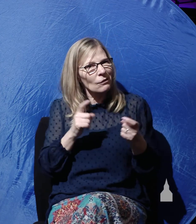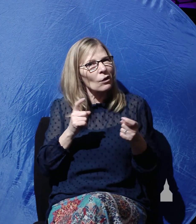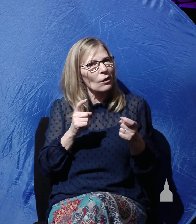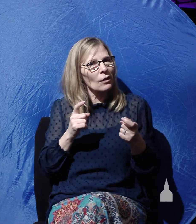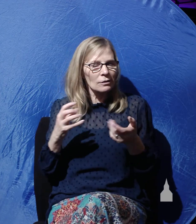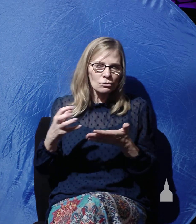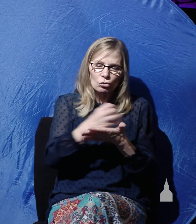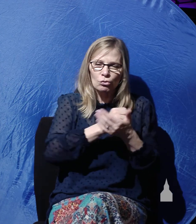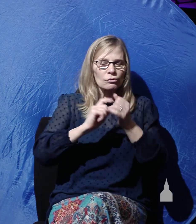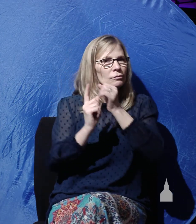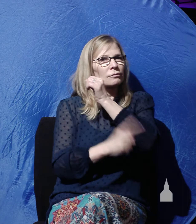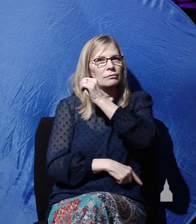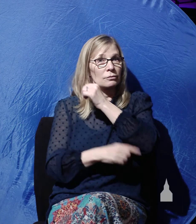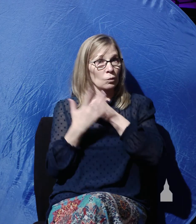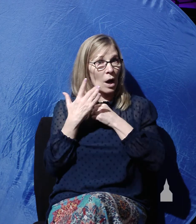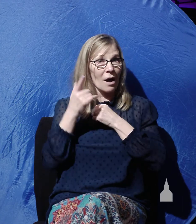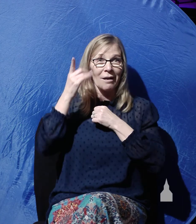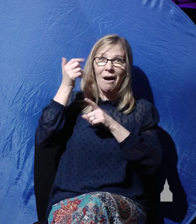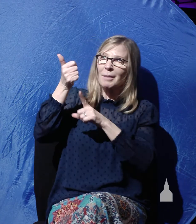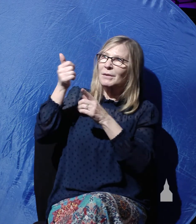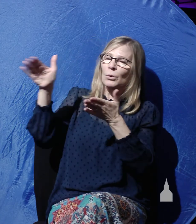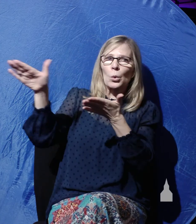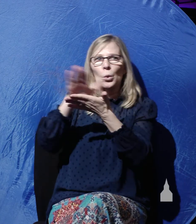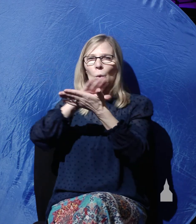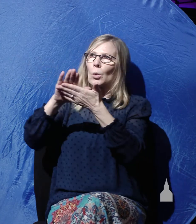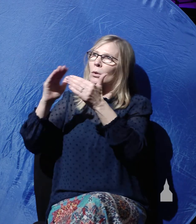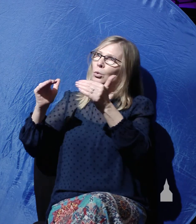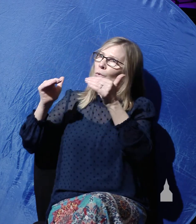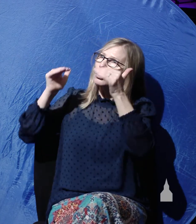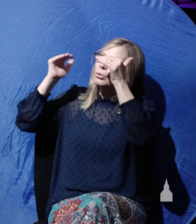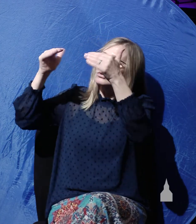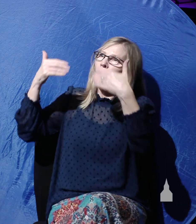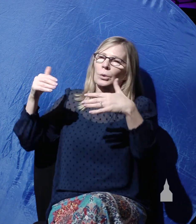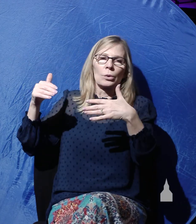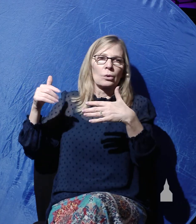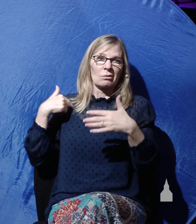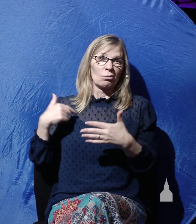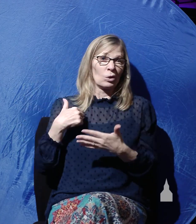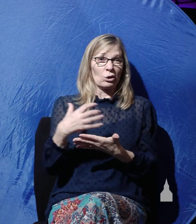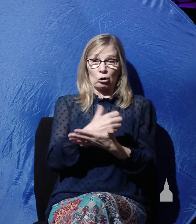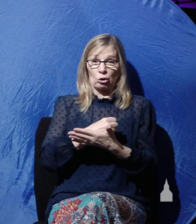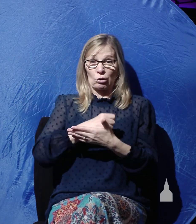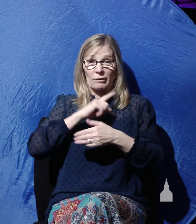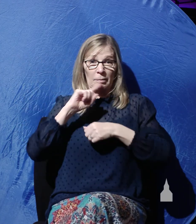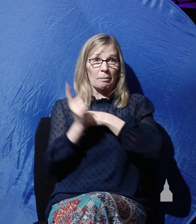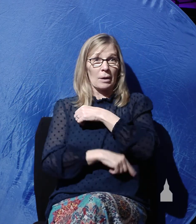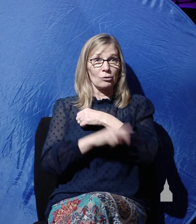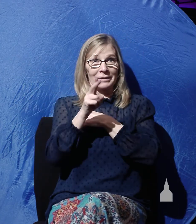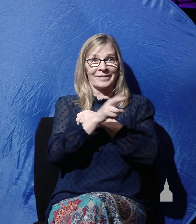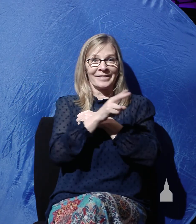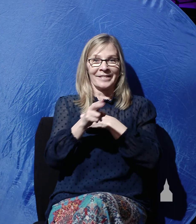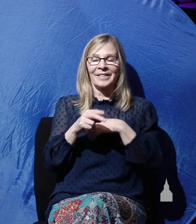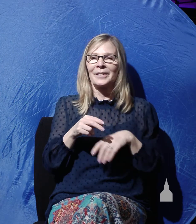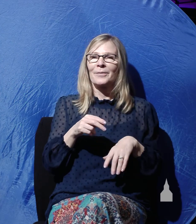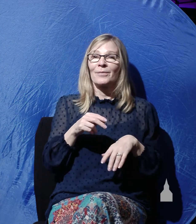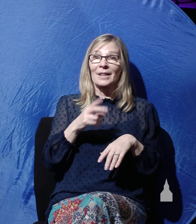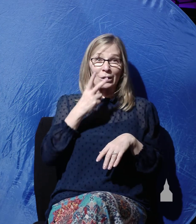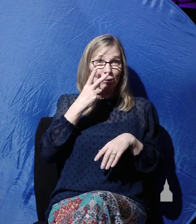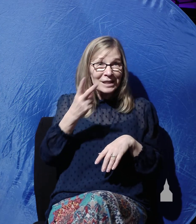punished because God is holy, and he has declared that. We deserve punishment. And then you must see the truth about Christ, Jesus